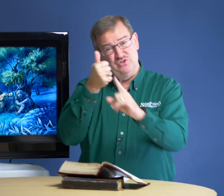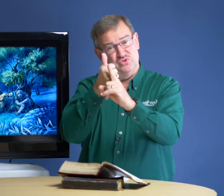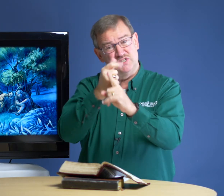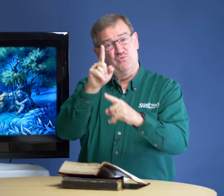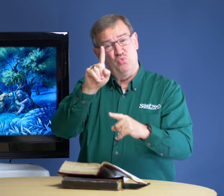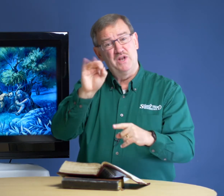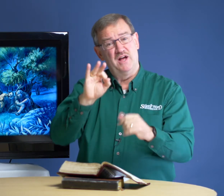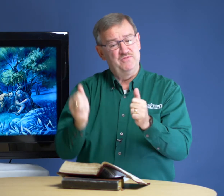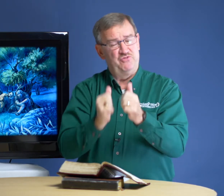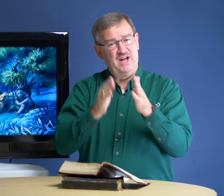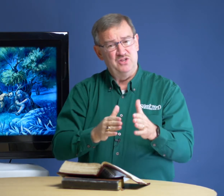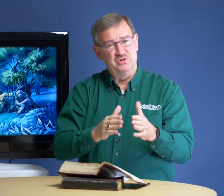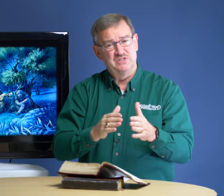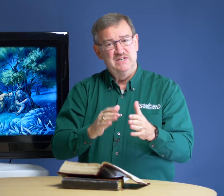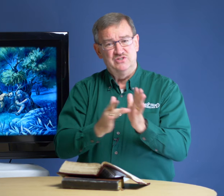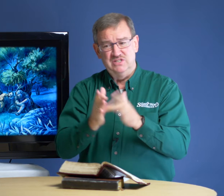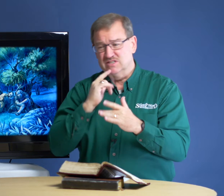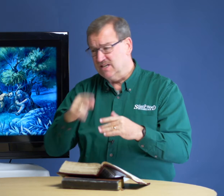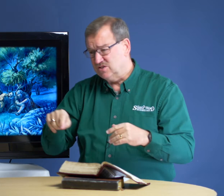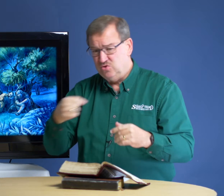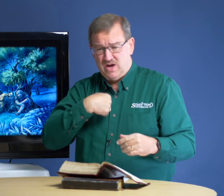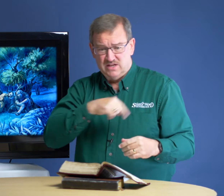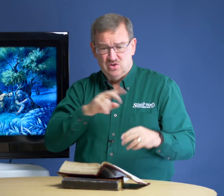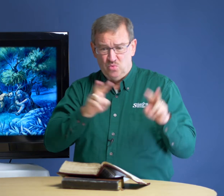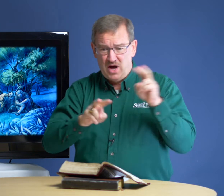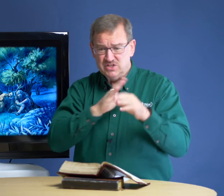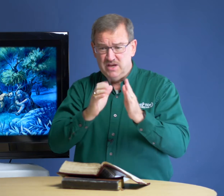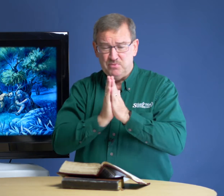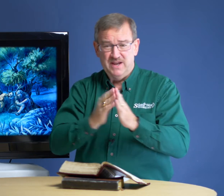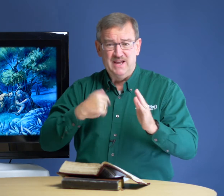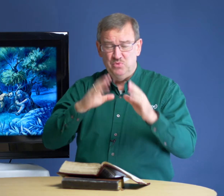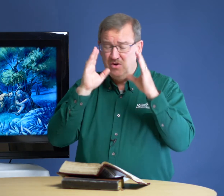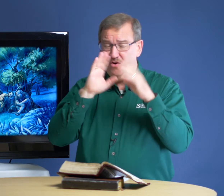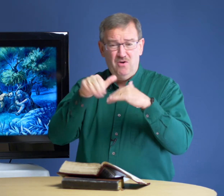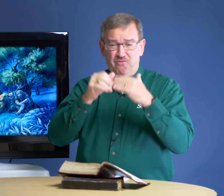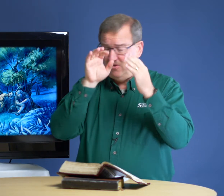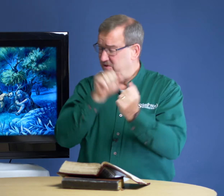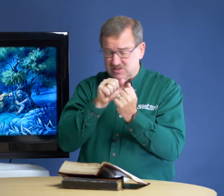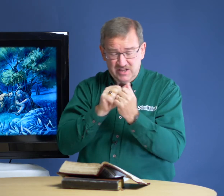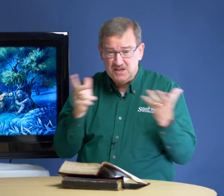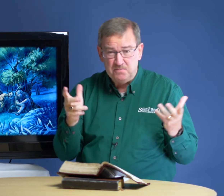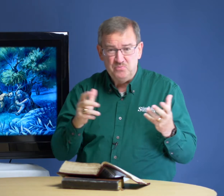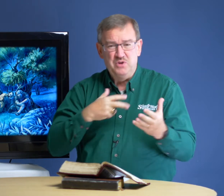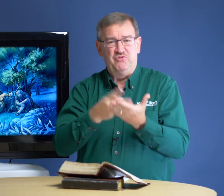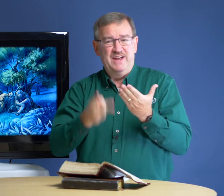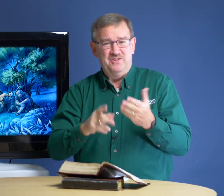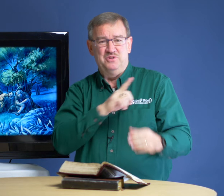yourself, one of the followers. Jesus says to us, watch and pray. And we all fall asleep. We fail the